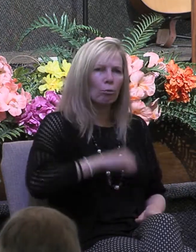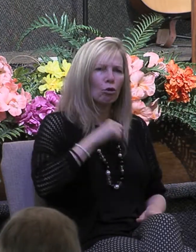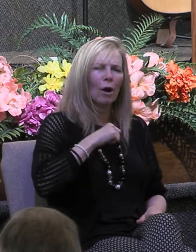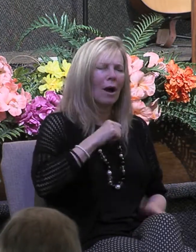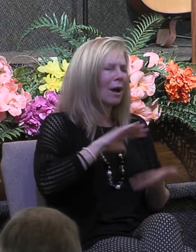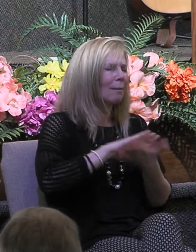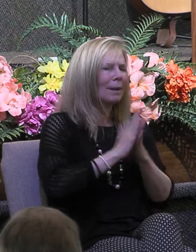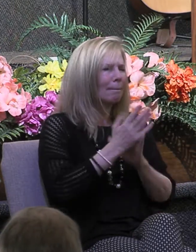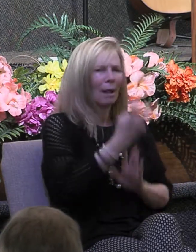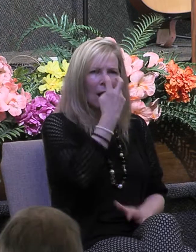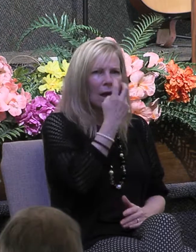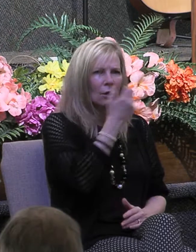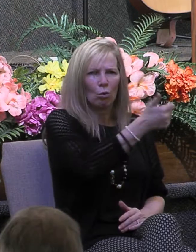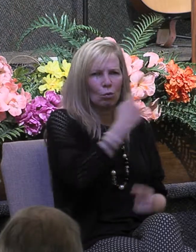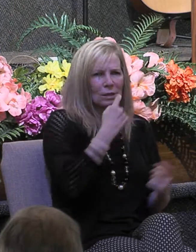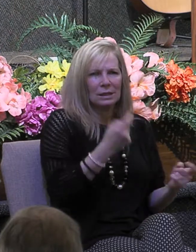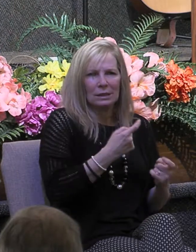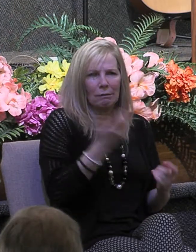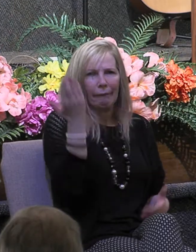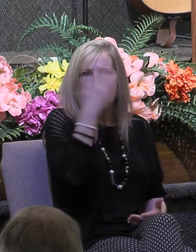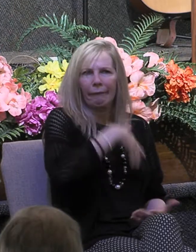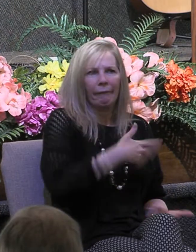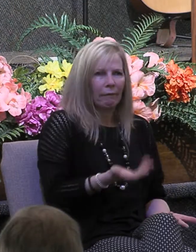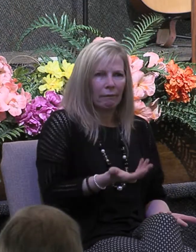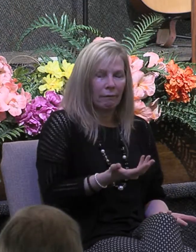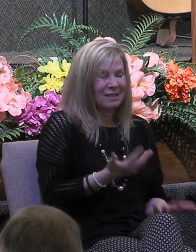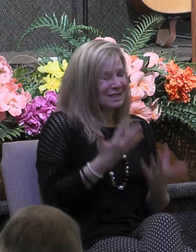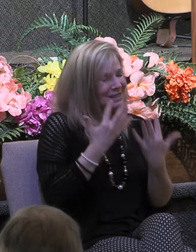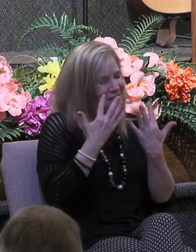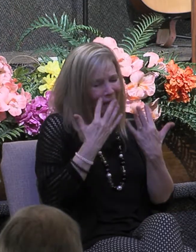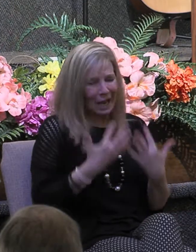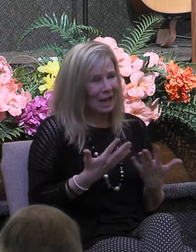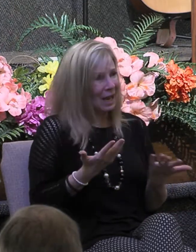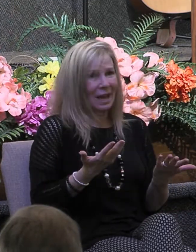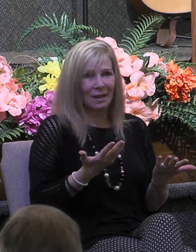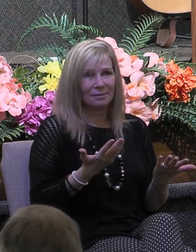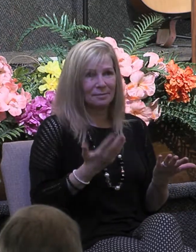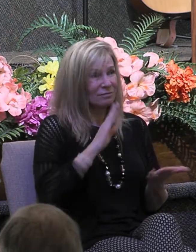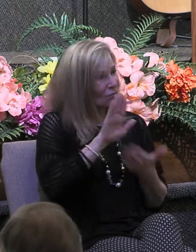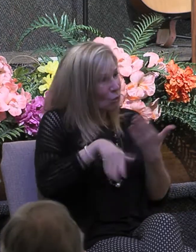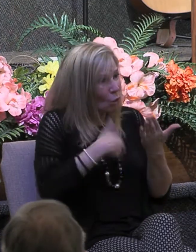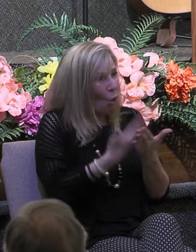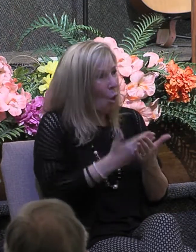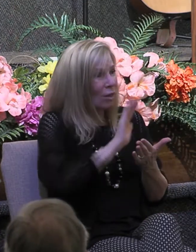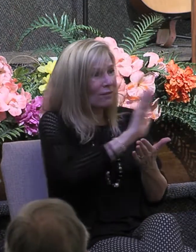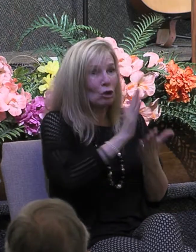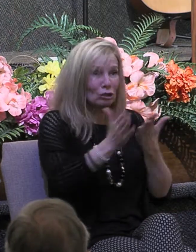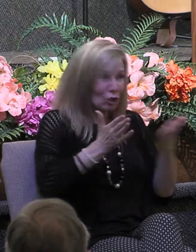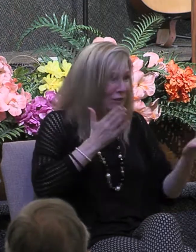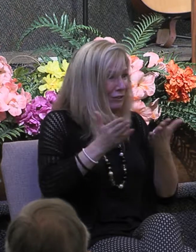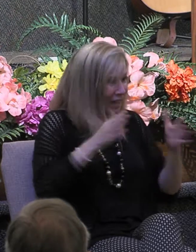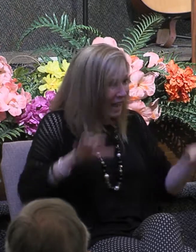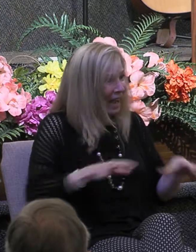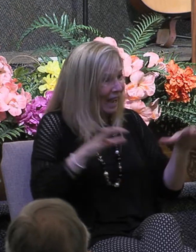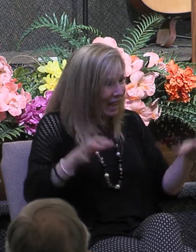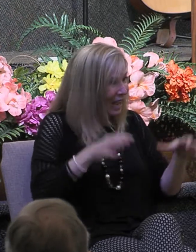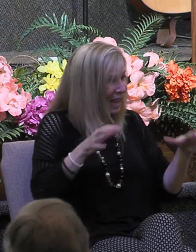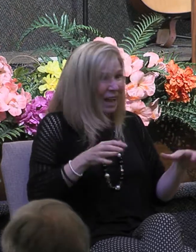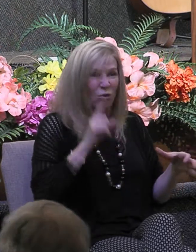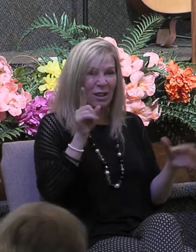them to their own sin and the really sad thing about this is that all their service amounted to zero because